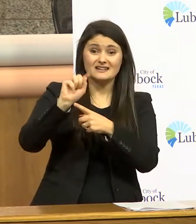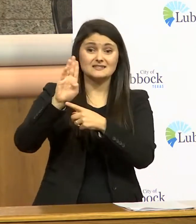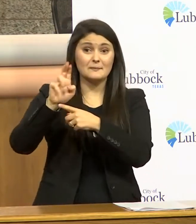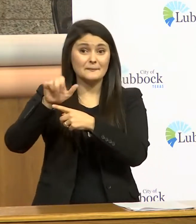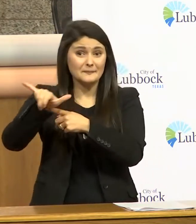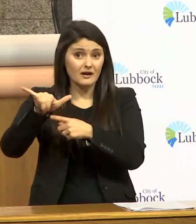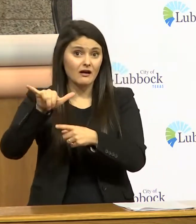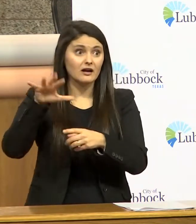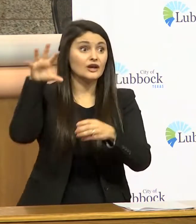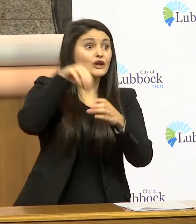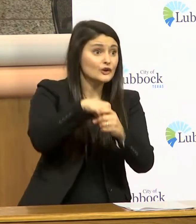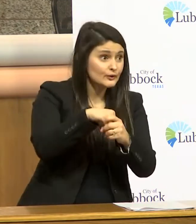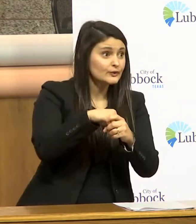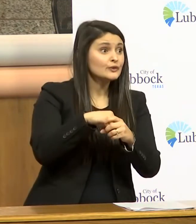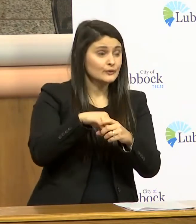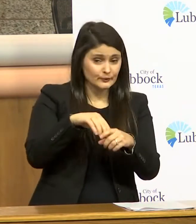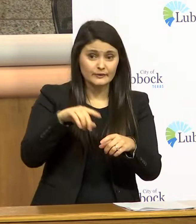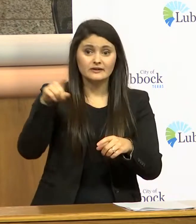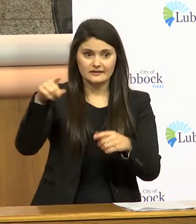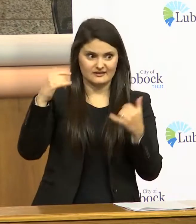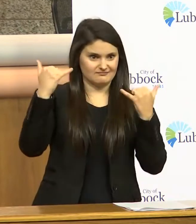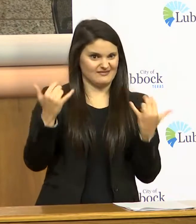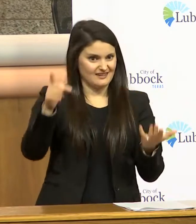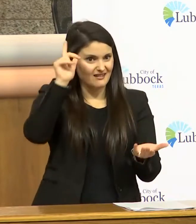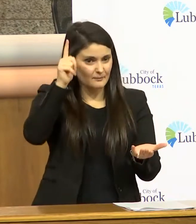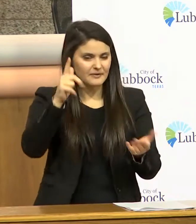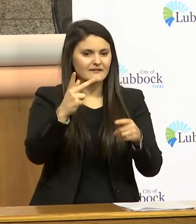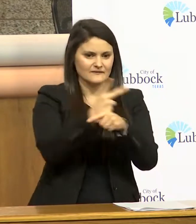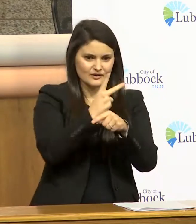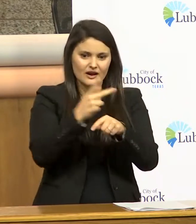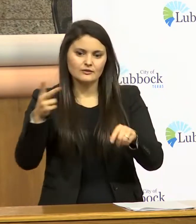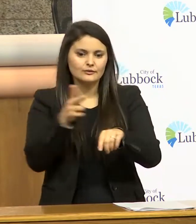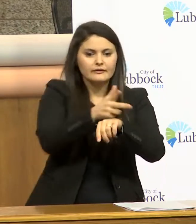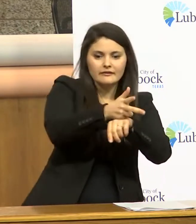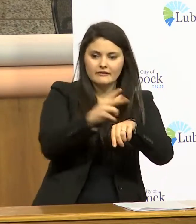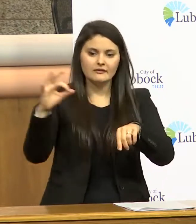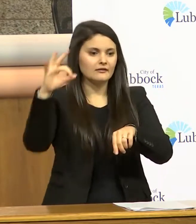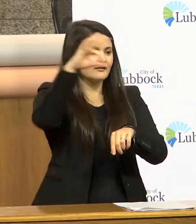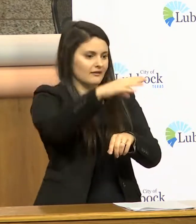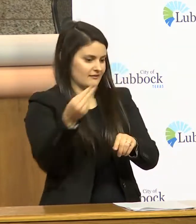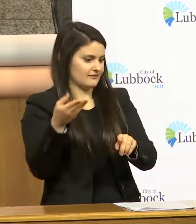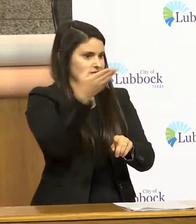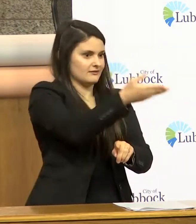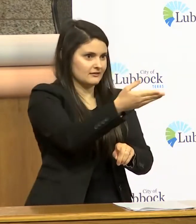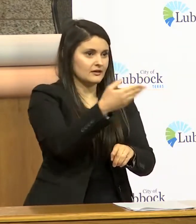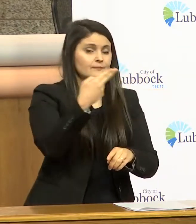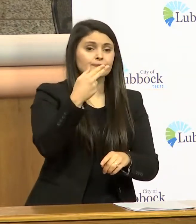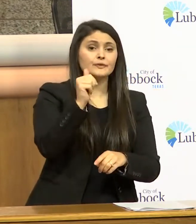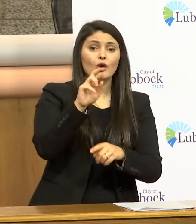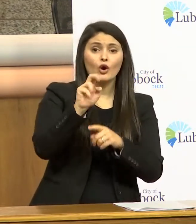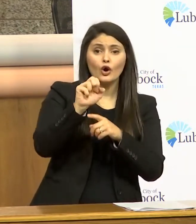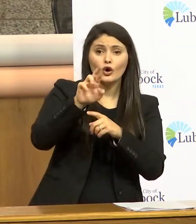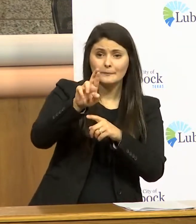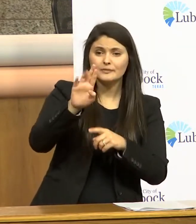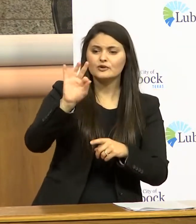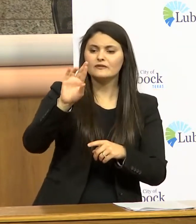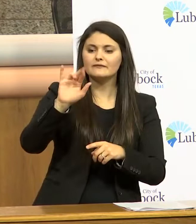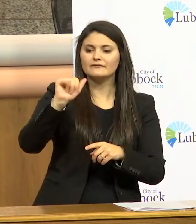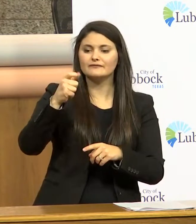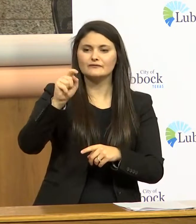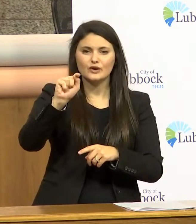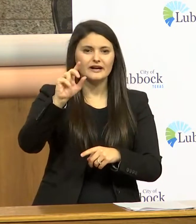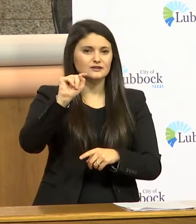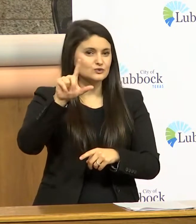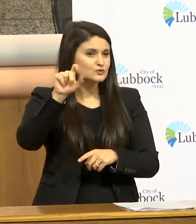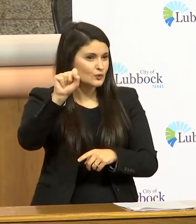including in lubbock curbside pickup they figured out a way to do that harbor freight tools now i'm not i didn't go there people that know me